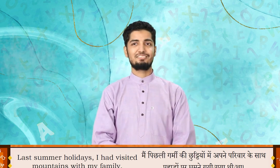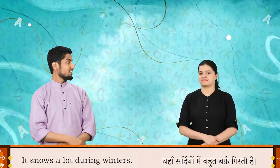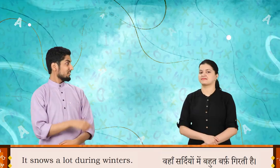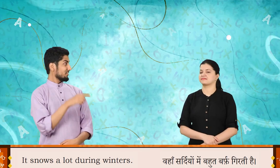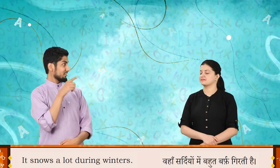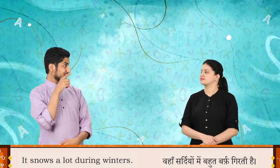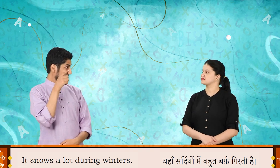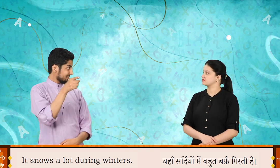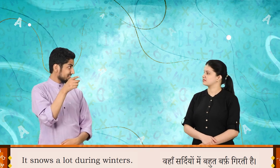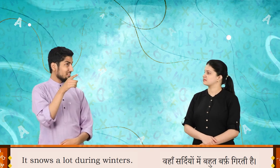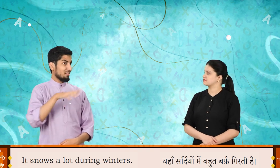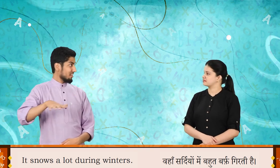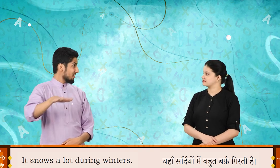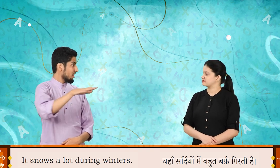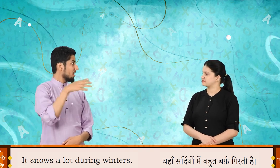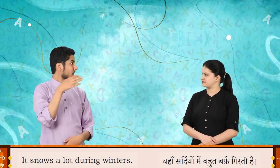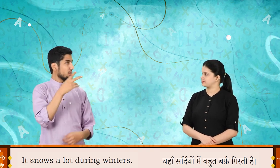It snows a lot during winters.